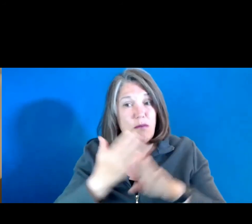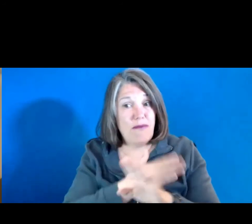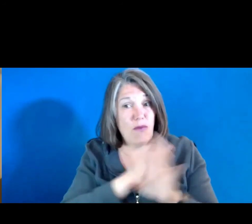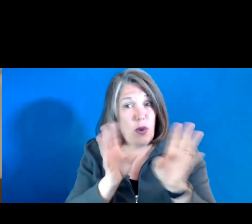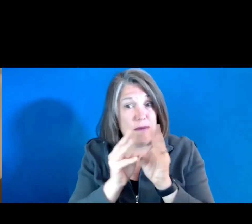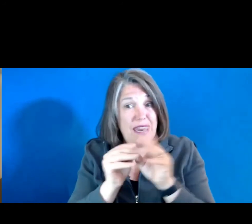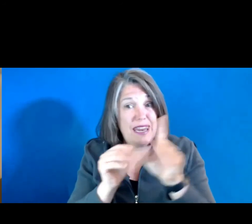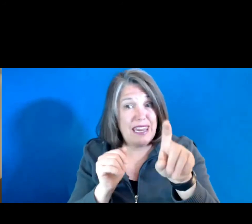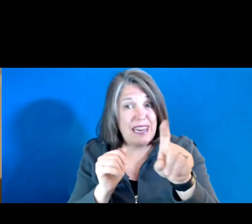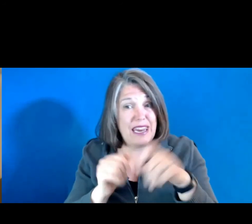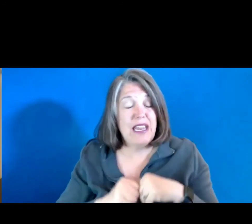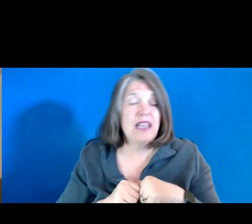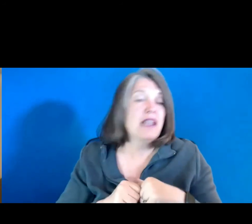Uh,